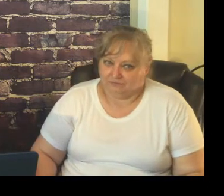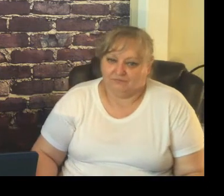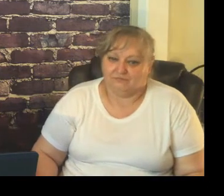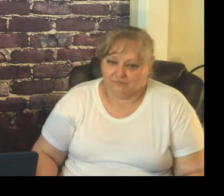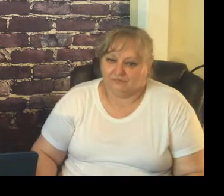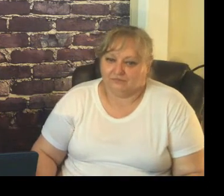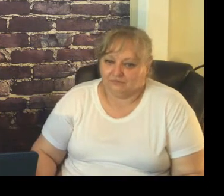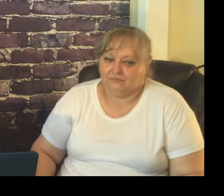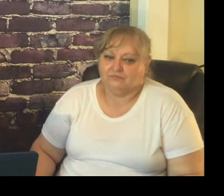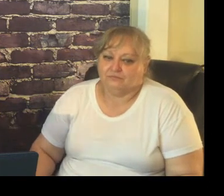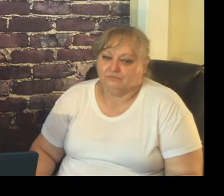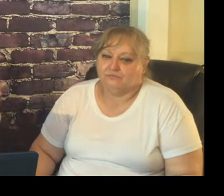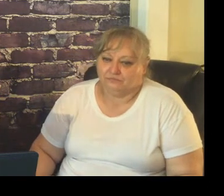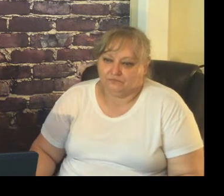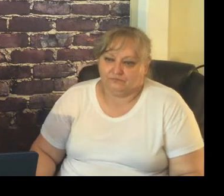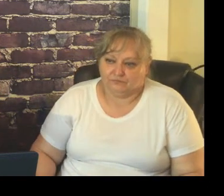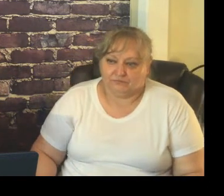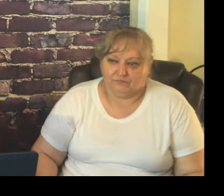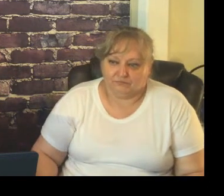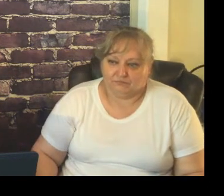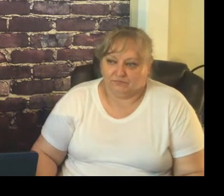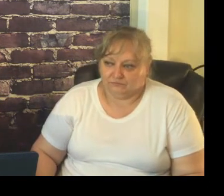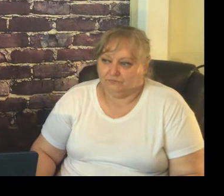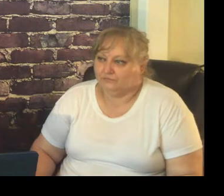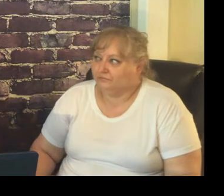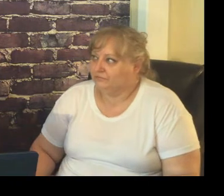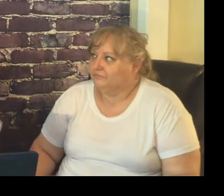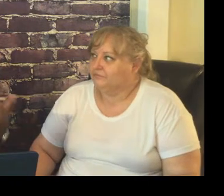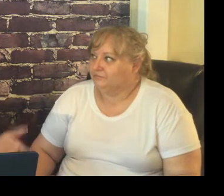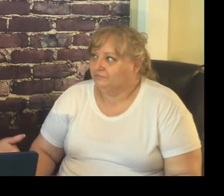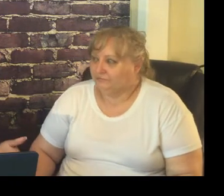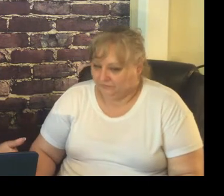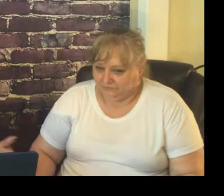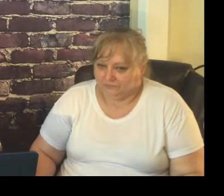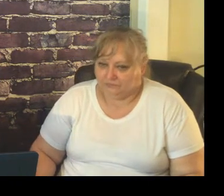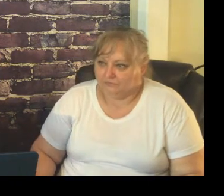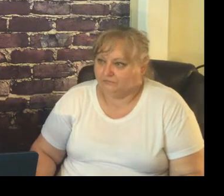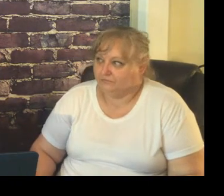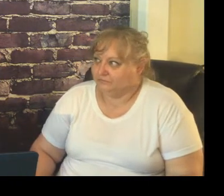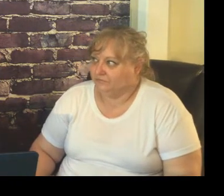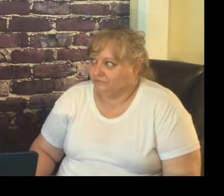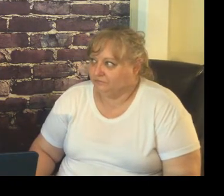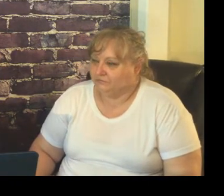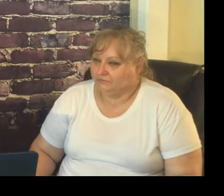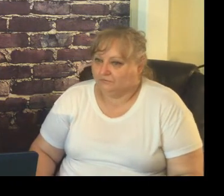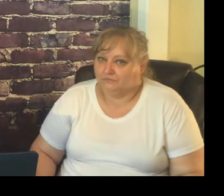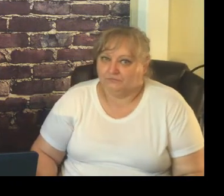other but it was fun for me because then I learned a lot about them and I was able to share some things with